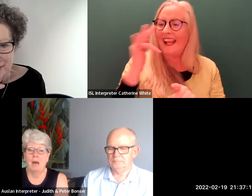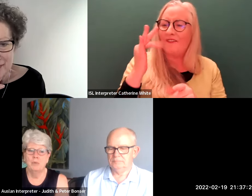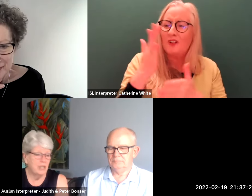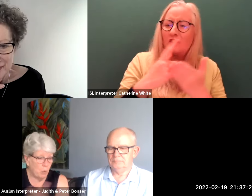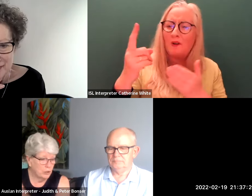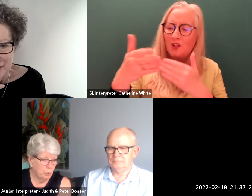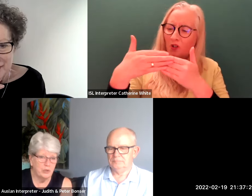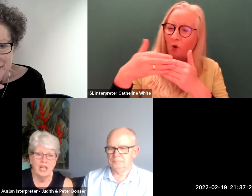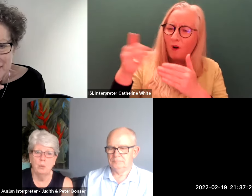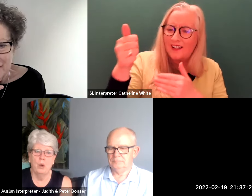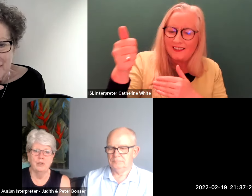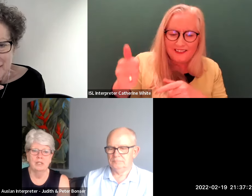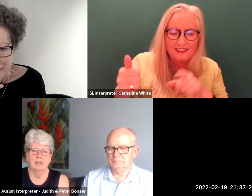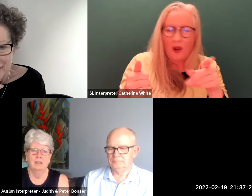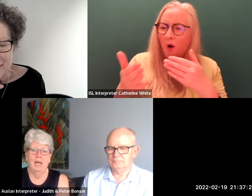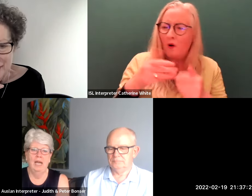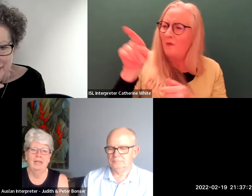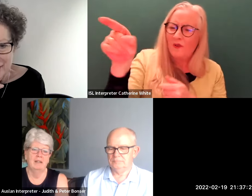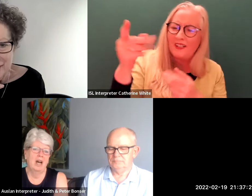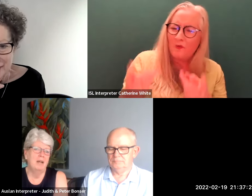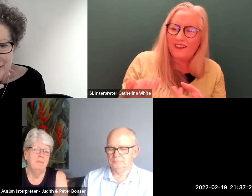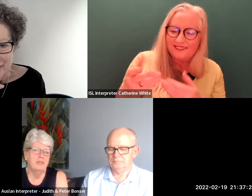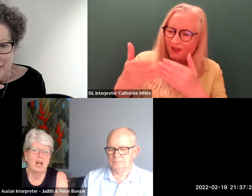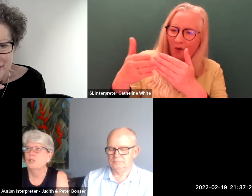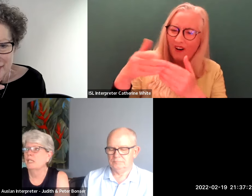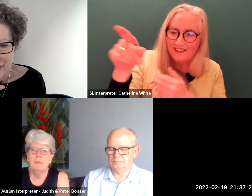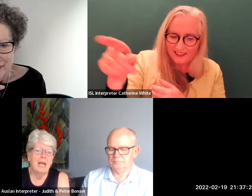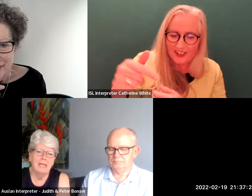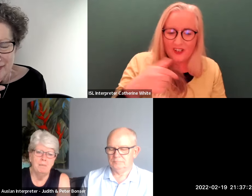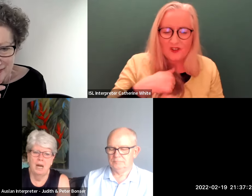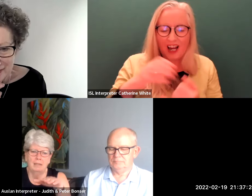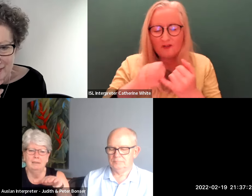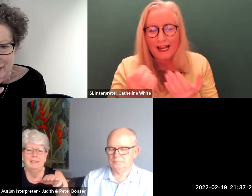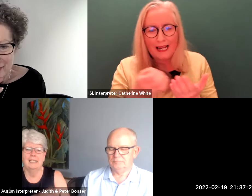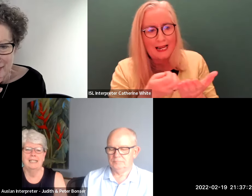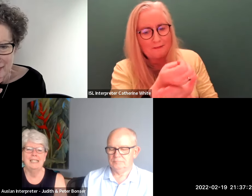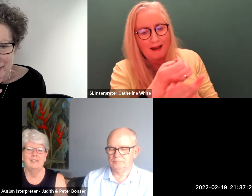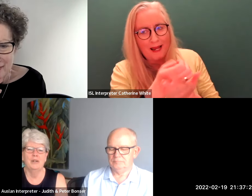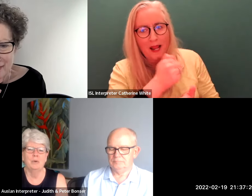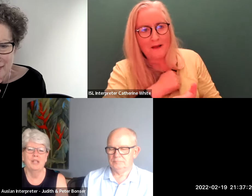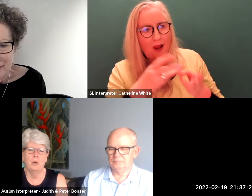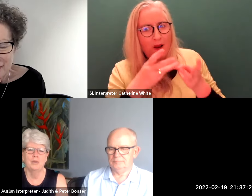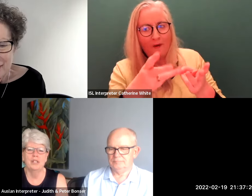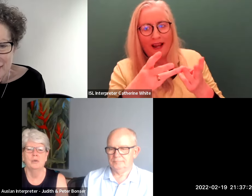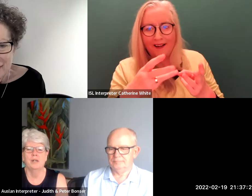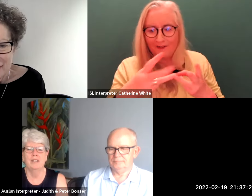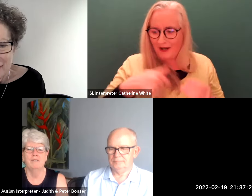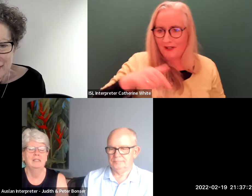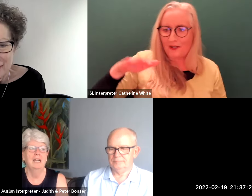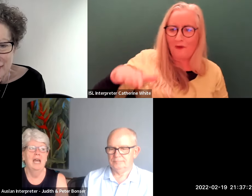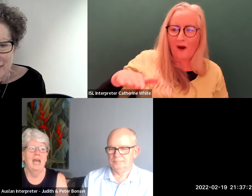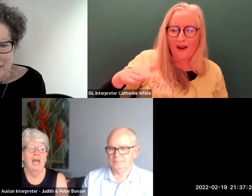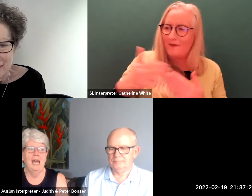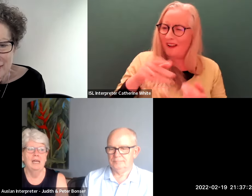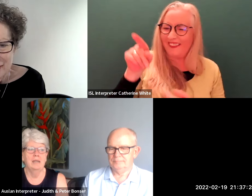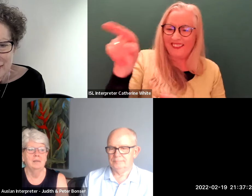mum would say what what do they want and i'd be trying to explain in my younger years you know what they wanted or whatever